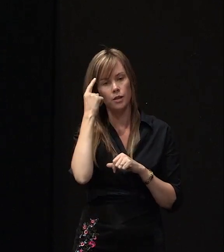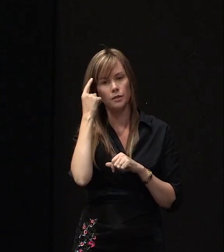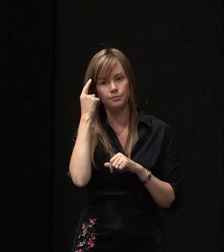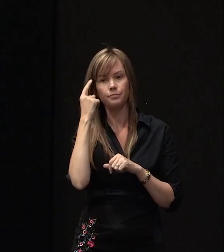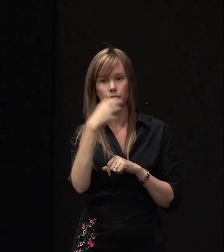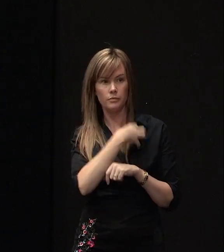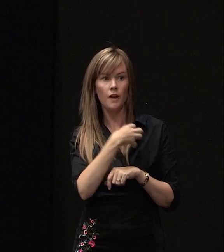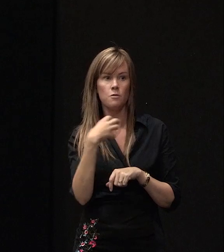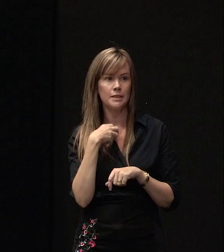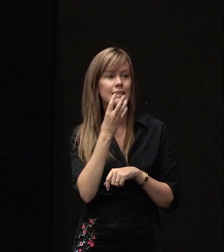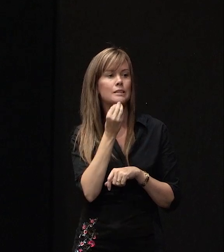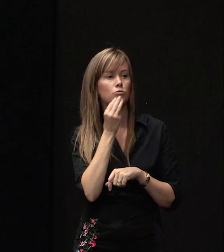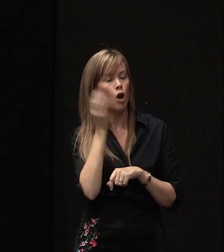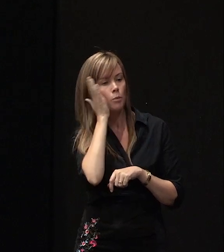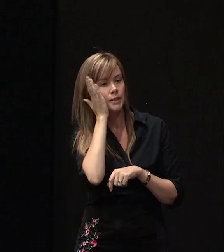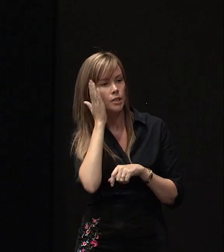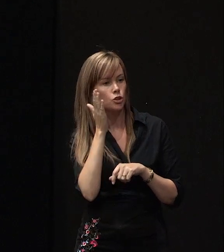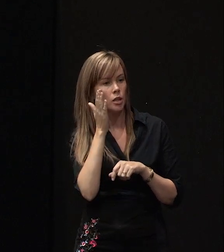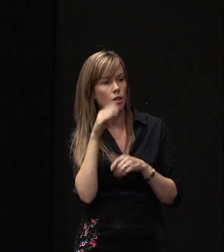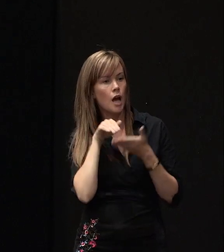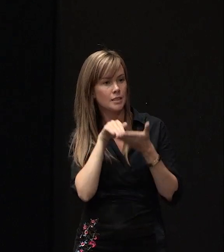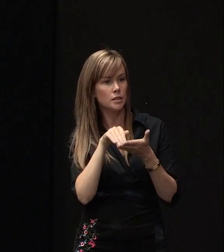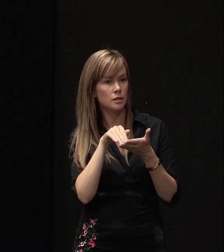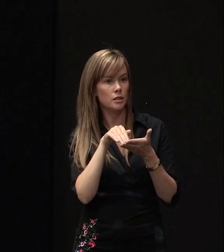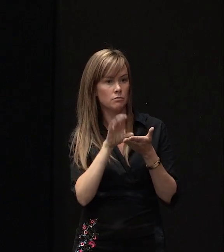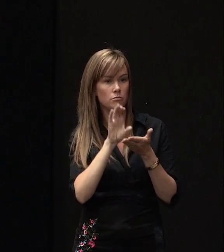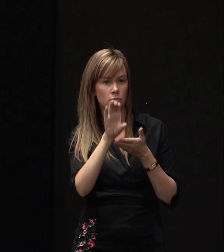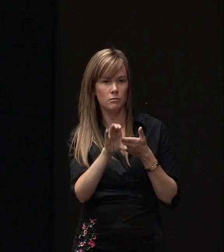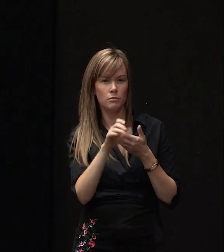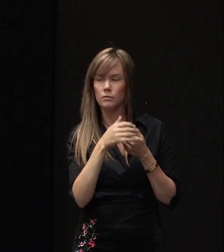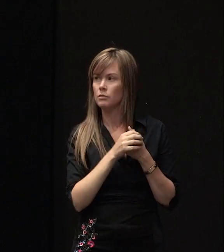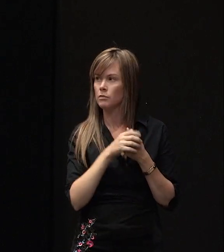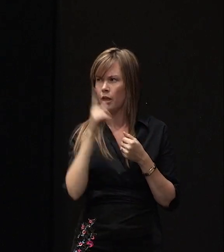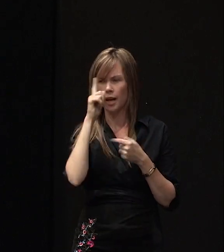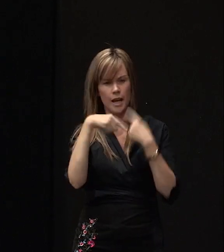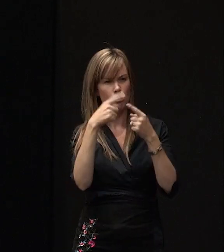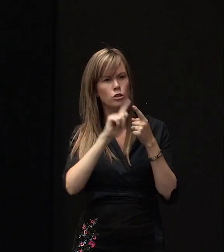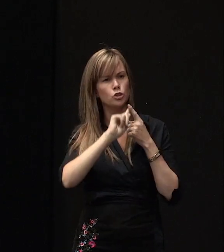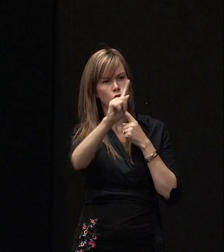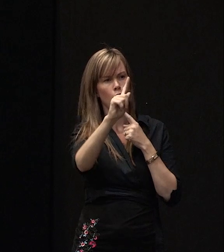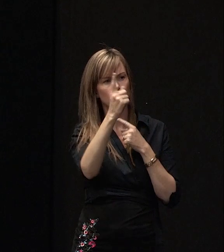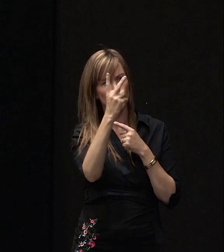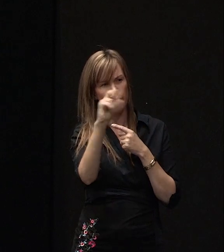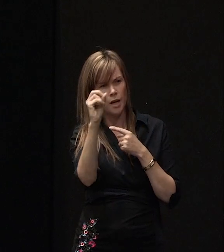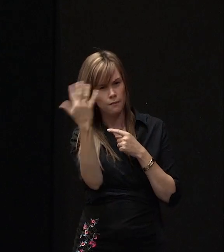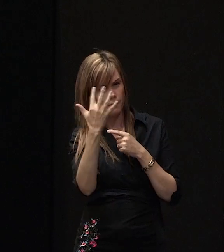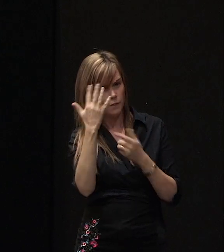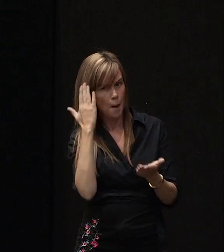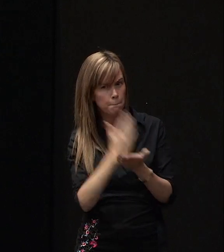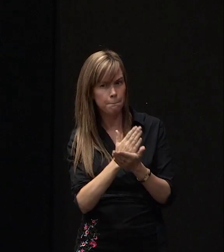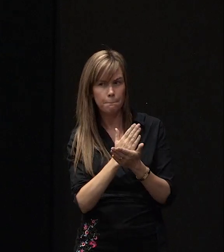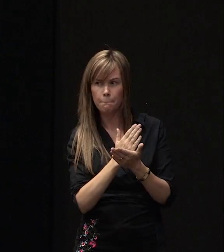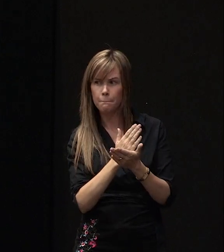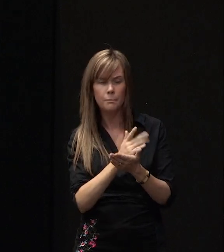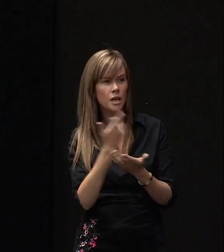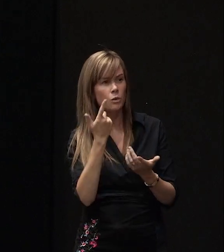government's temporary accommodation assistance. Is someone here, we've said that's carrying on until 2015 haven't we? There's going be